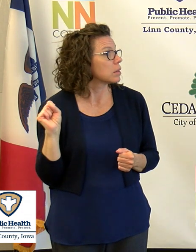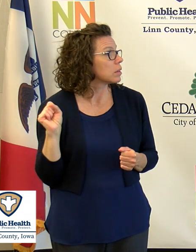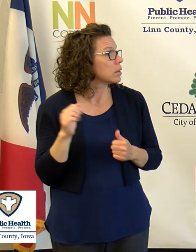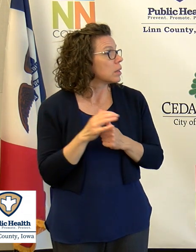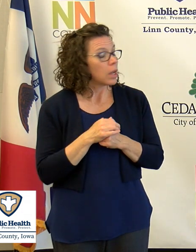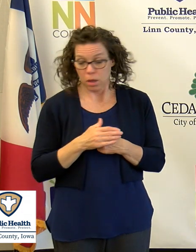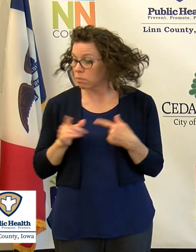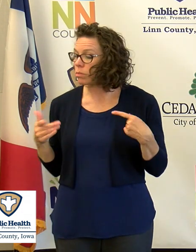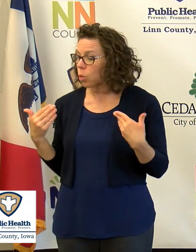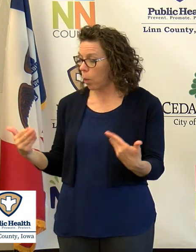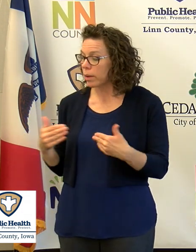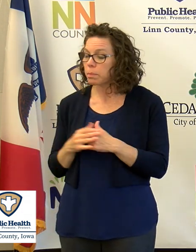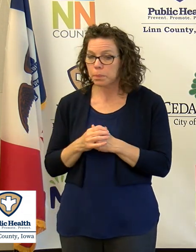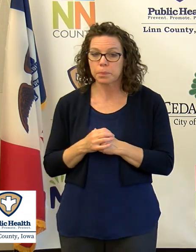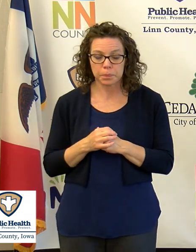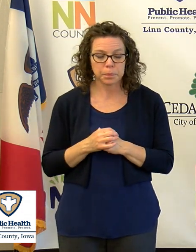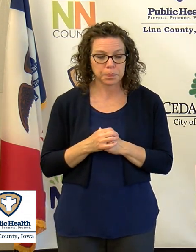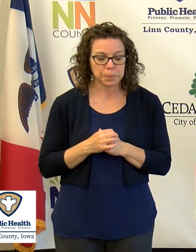Go ahead.